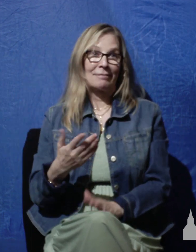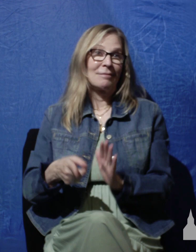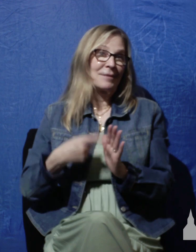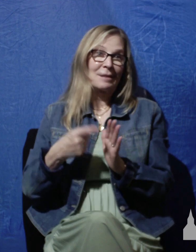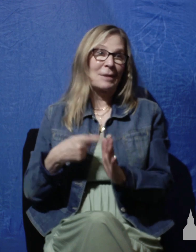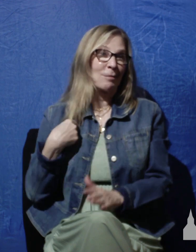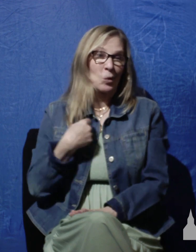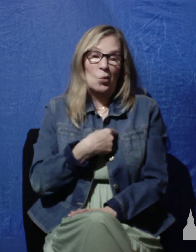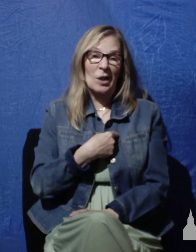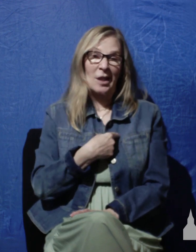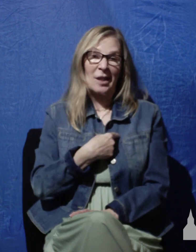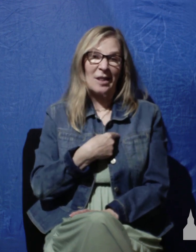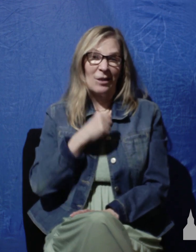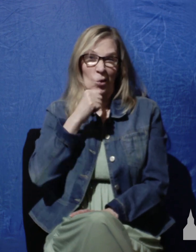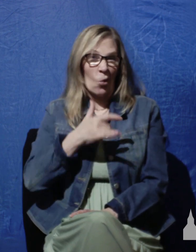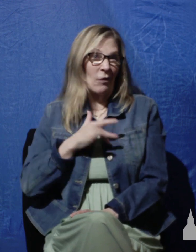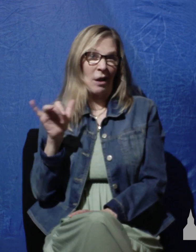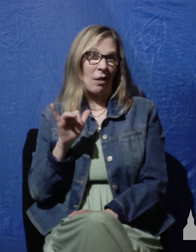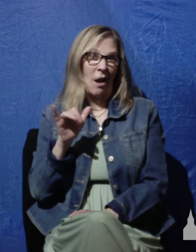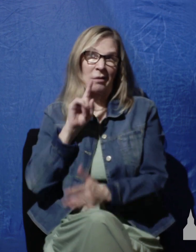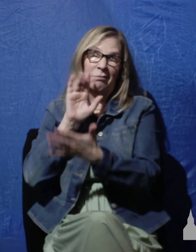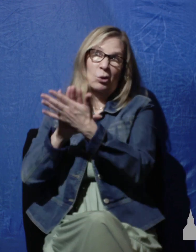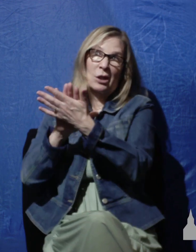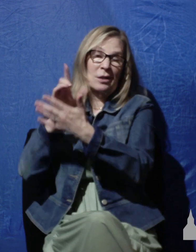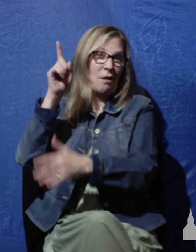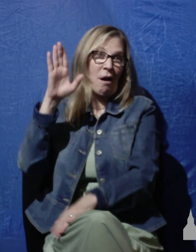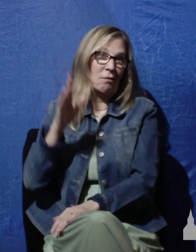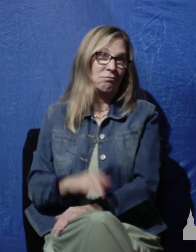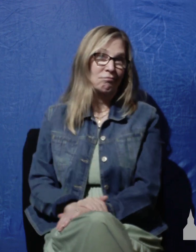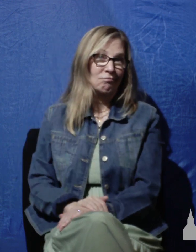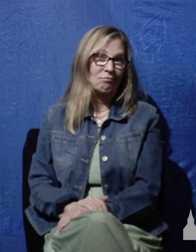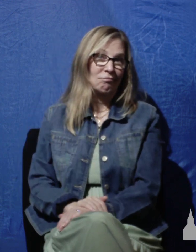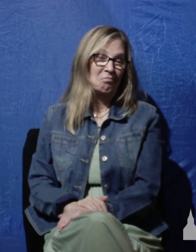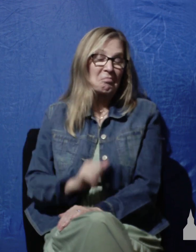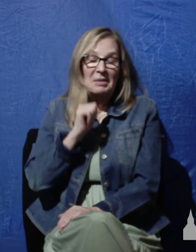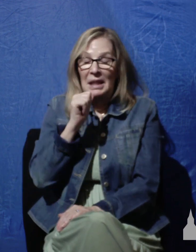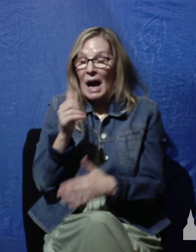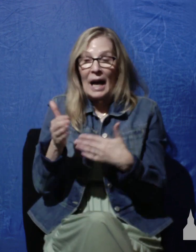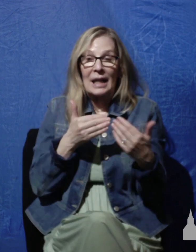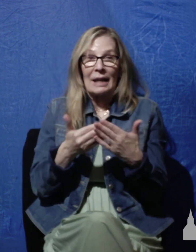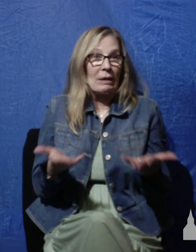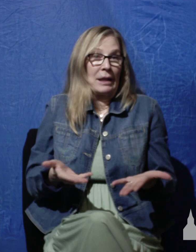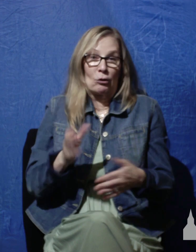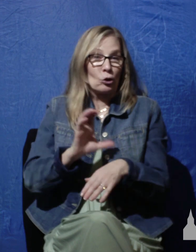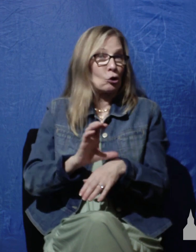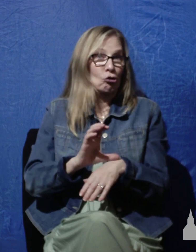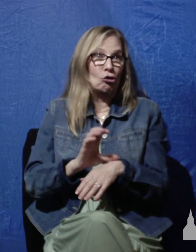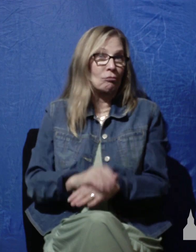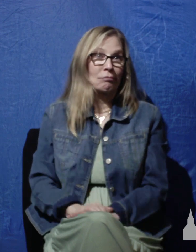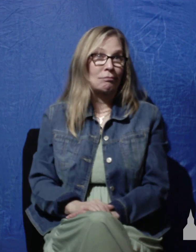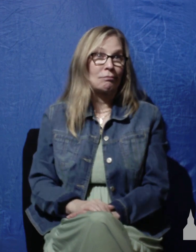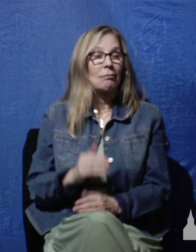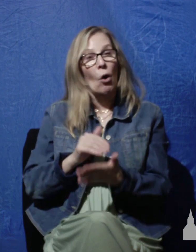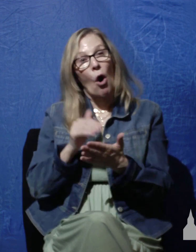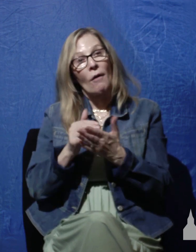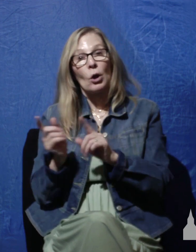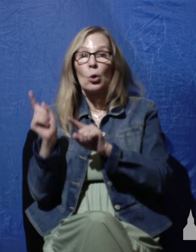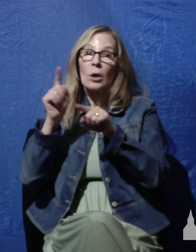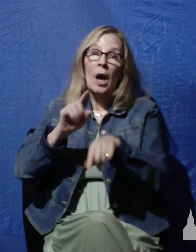just don't feel like praising God. Not even in church. We often come to church loaded down